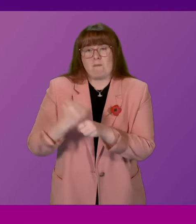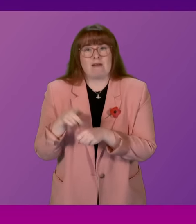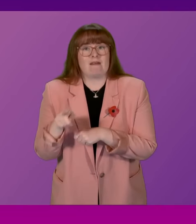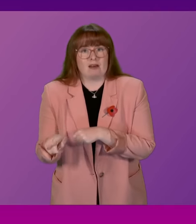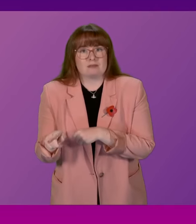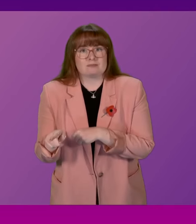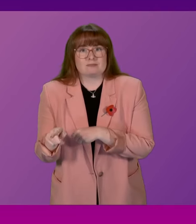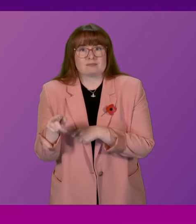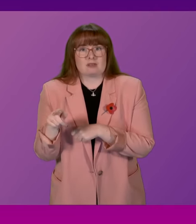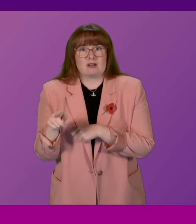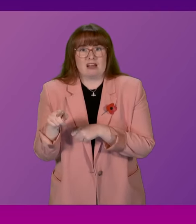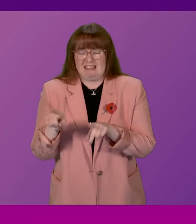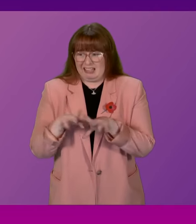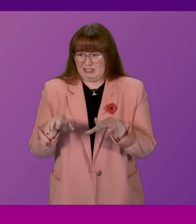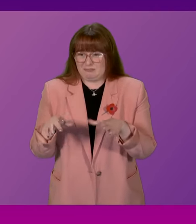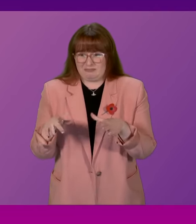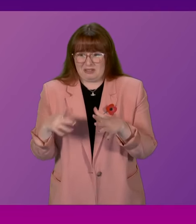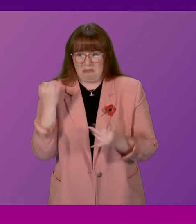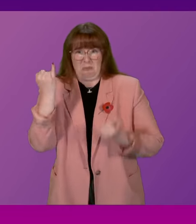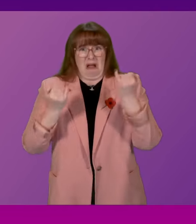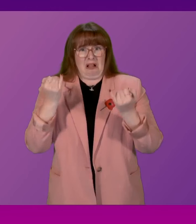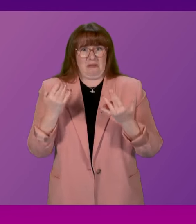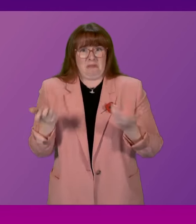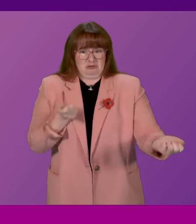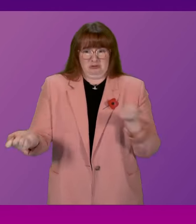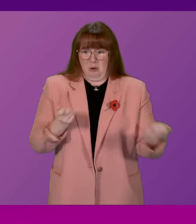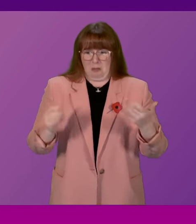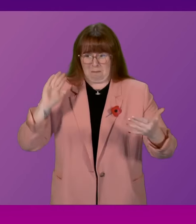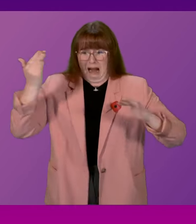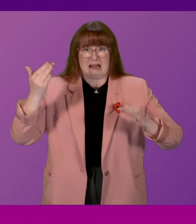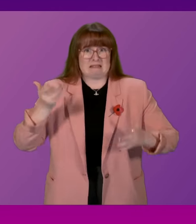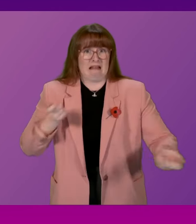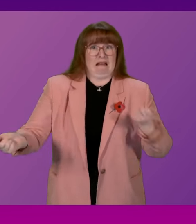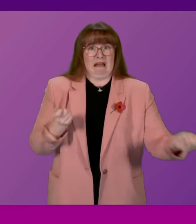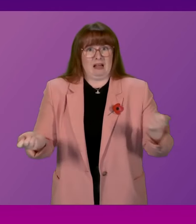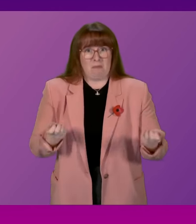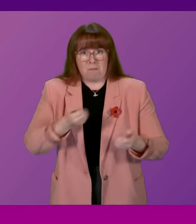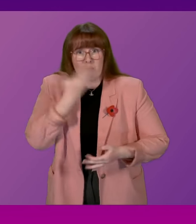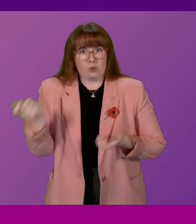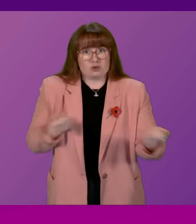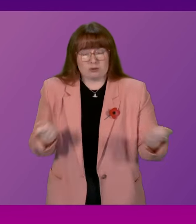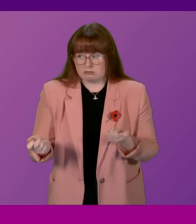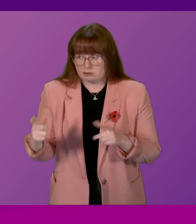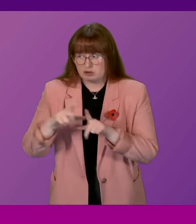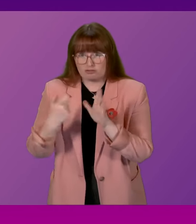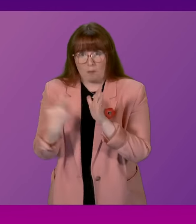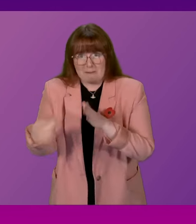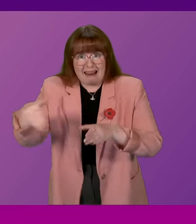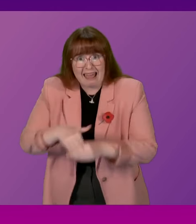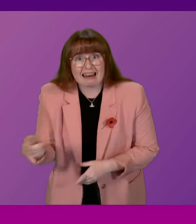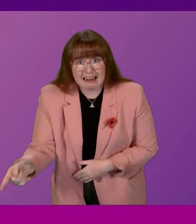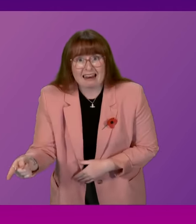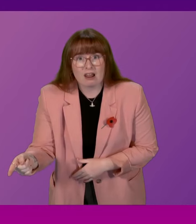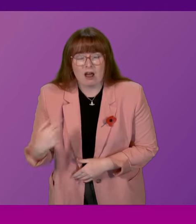wild animals. That, of course, was a government that Douglas Ross was a member of. I can't even read out